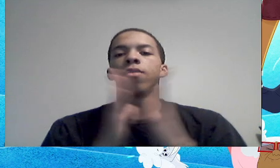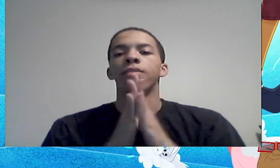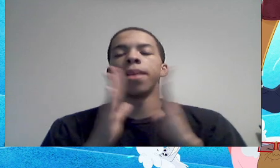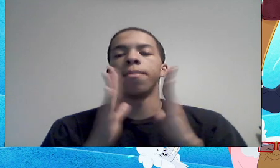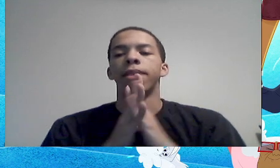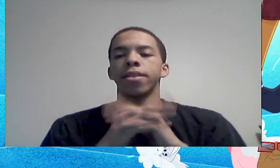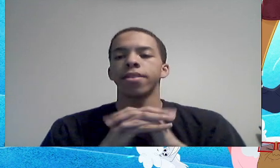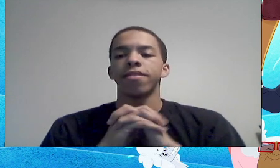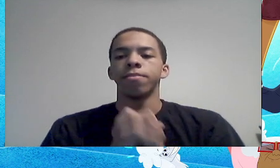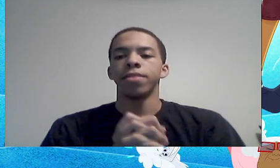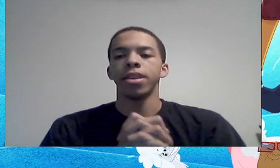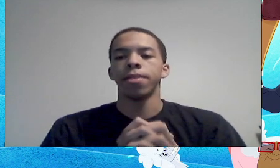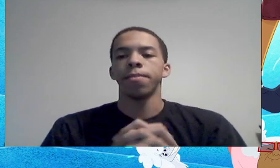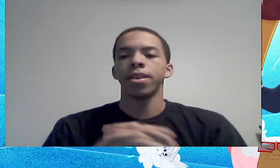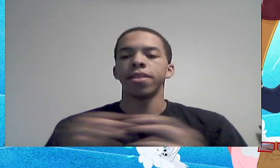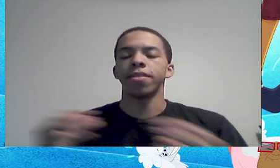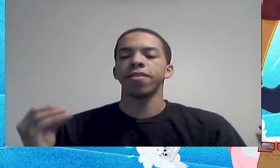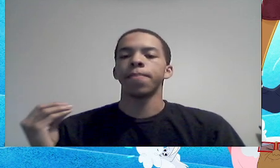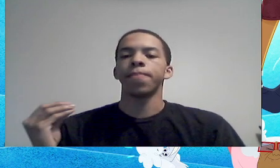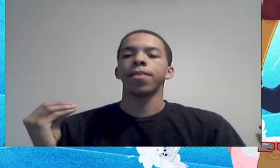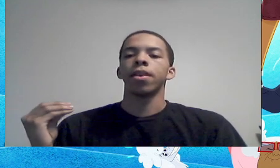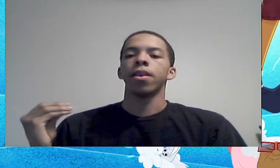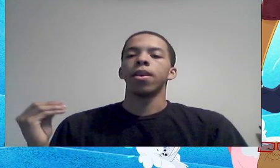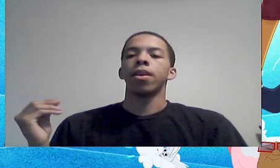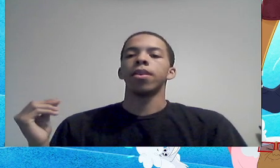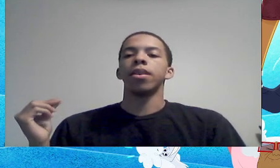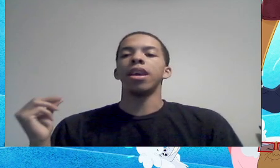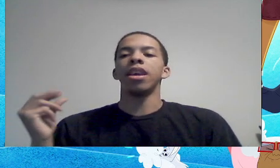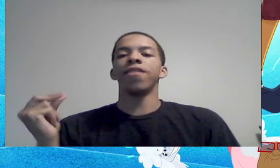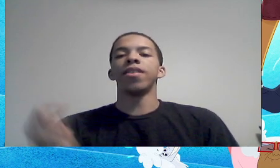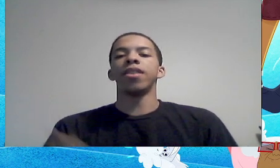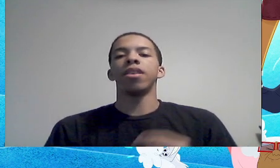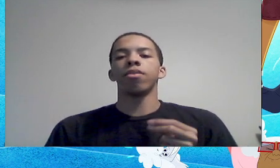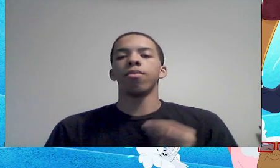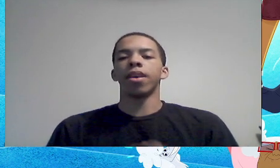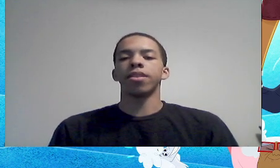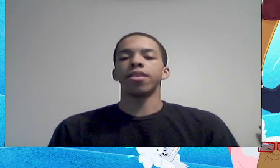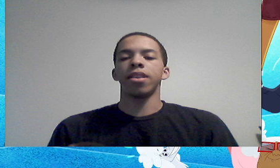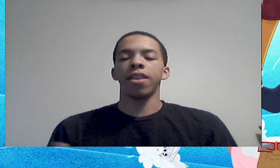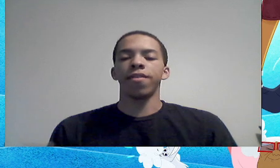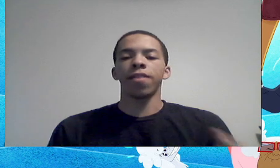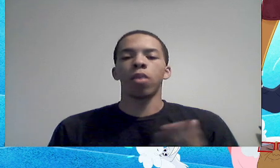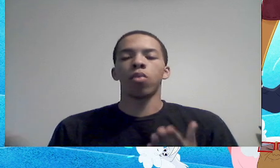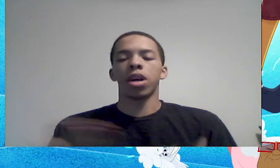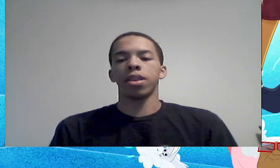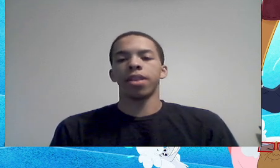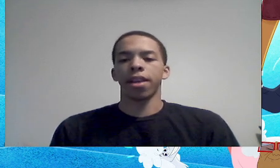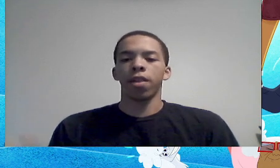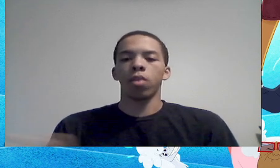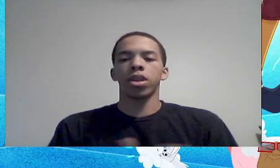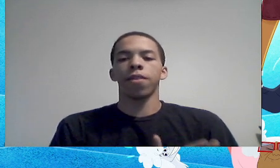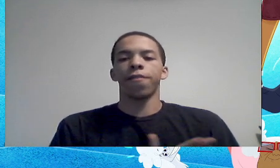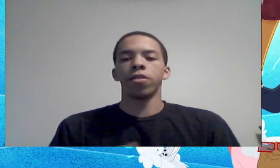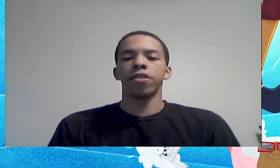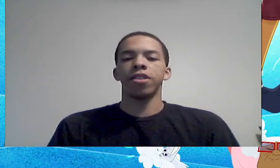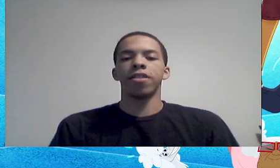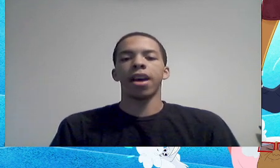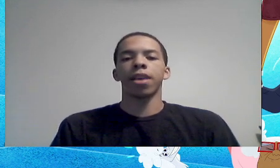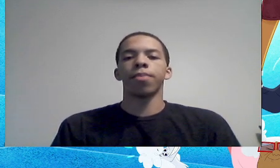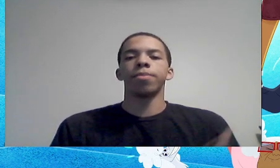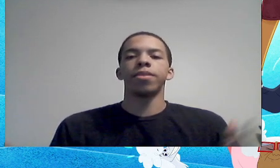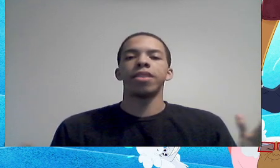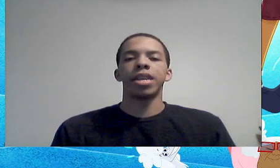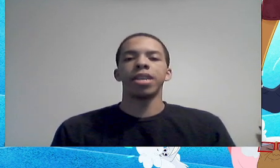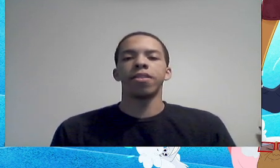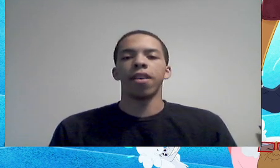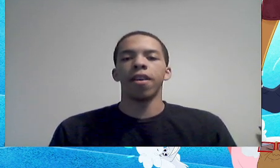just hit the right marks to me because even throughout the, even if I walk, like, if I watch the first season,